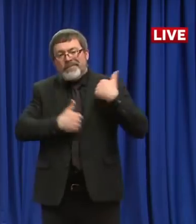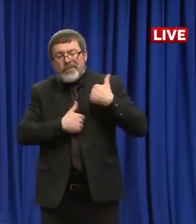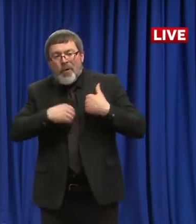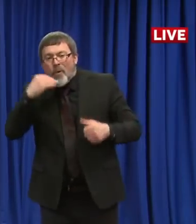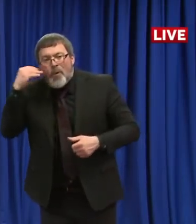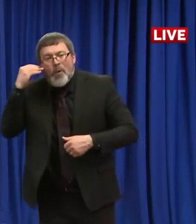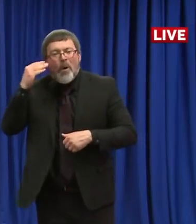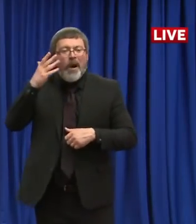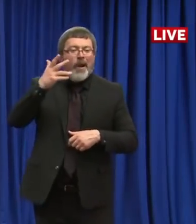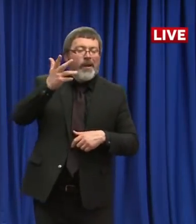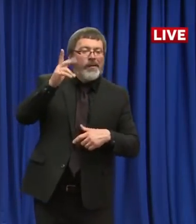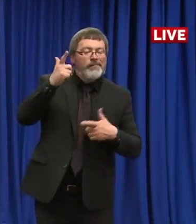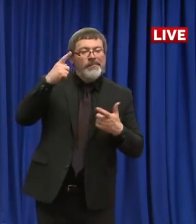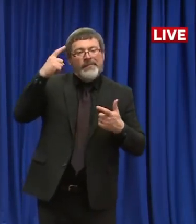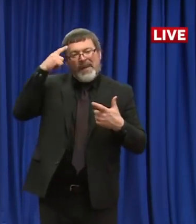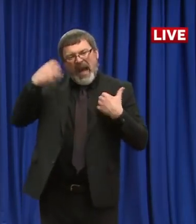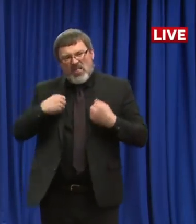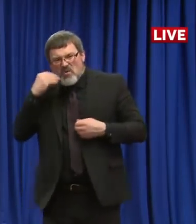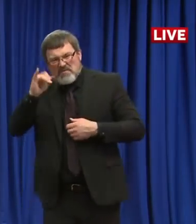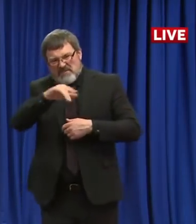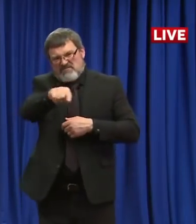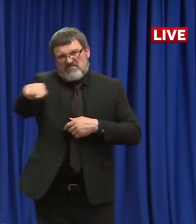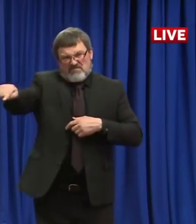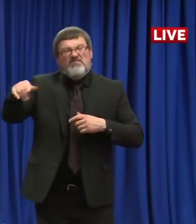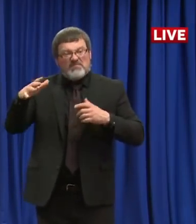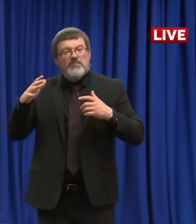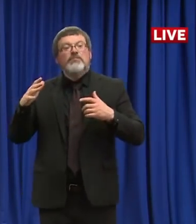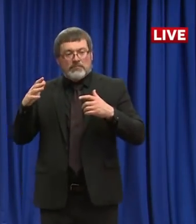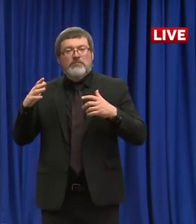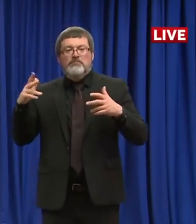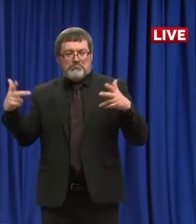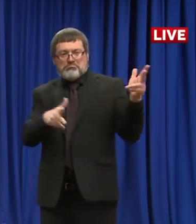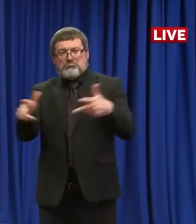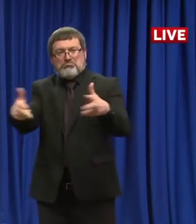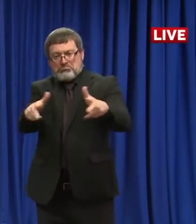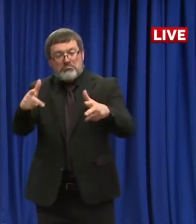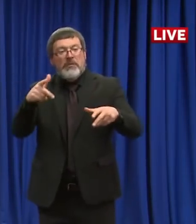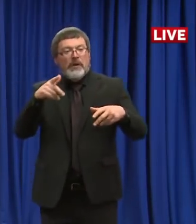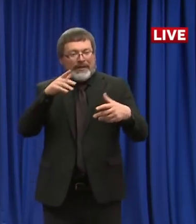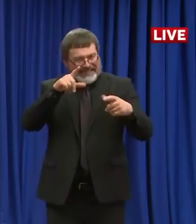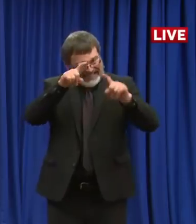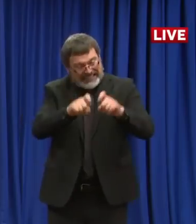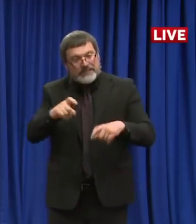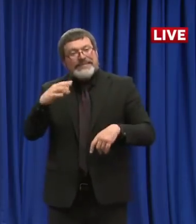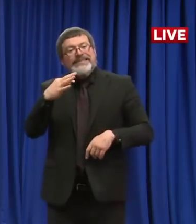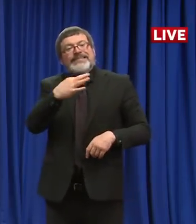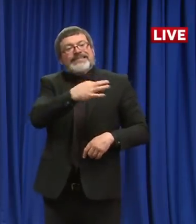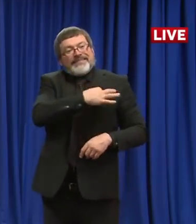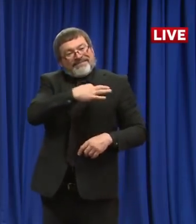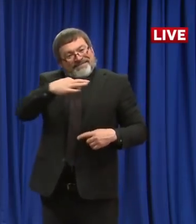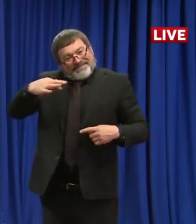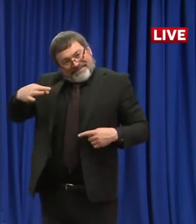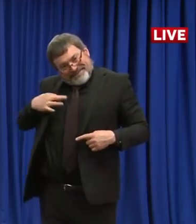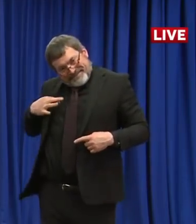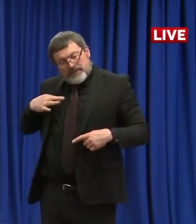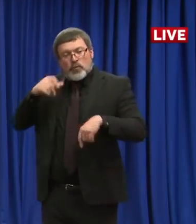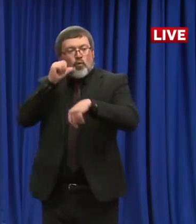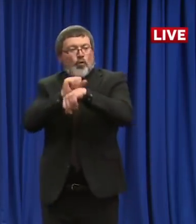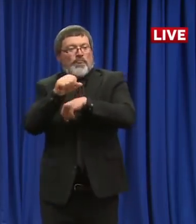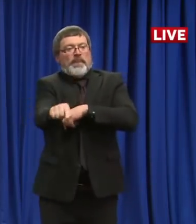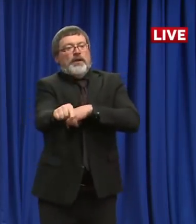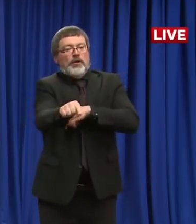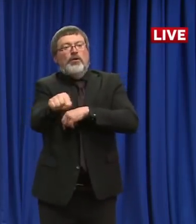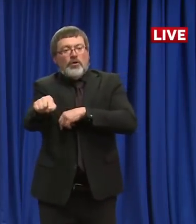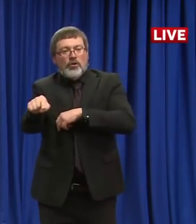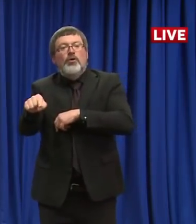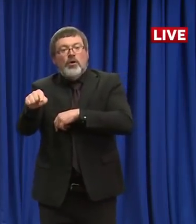ConvenientMD of all their employees. They will set up mobile sites either in the parking lot or close vicinity to two or three